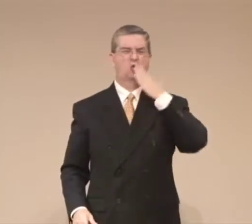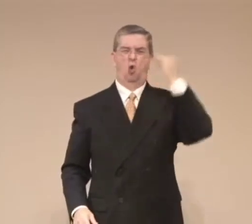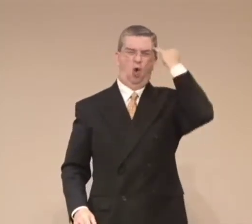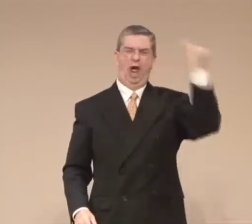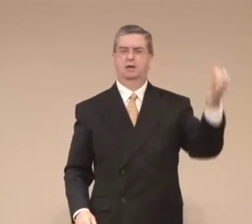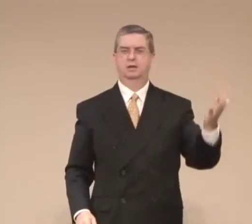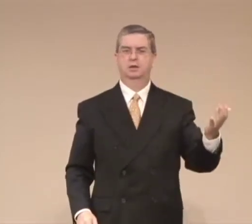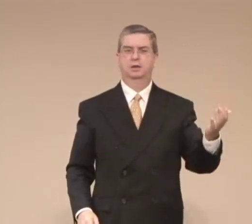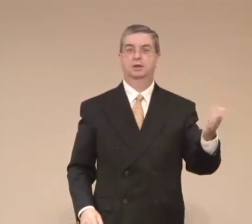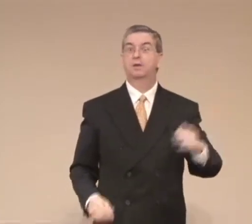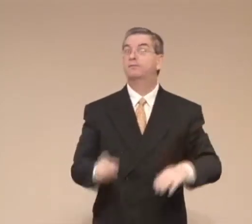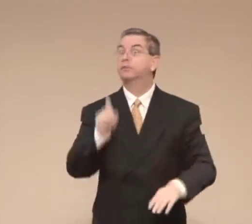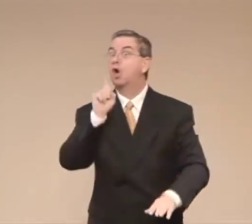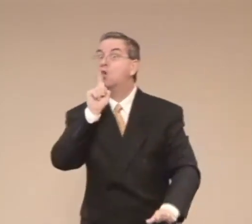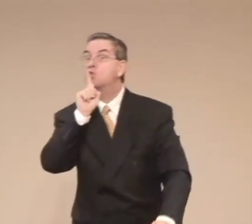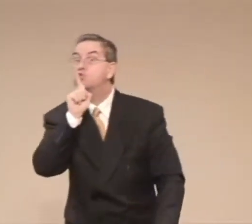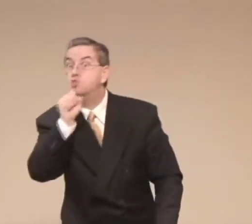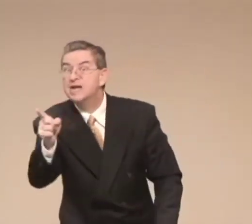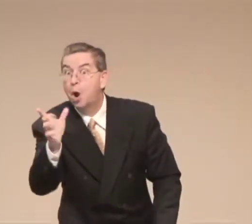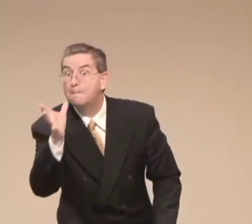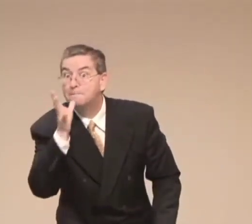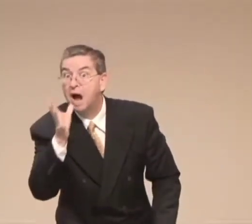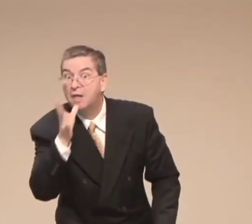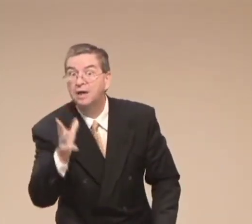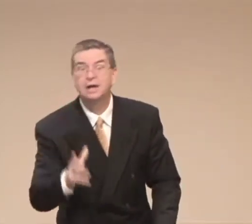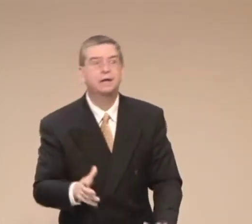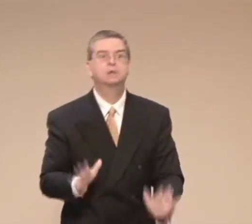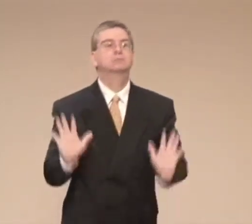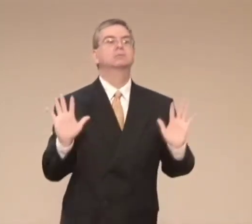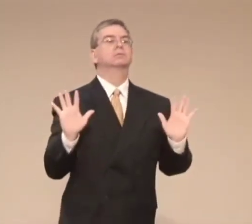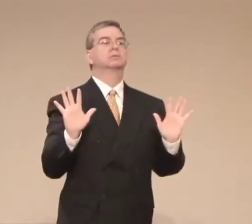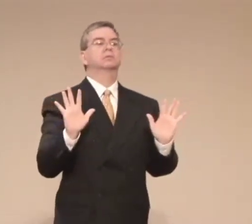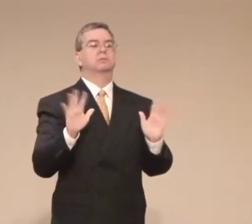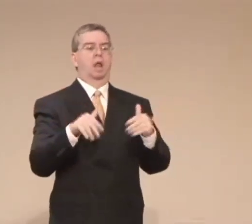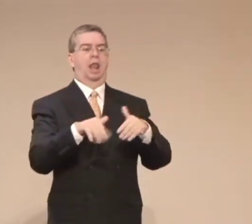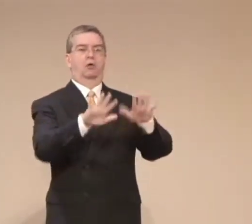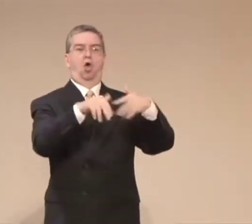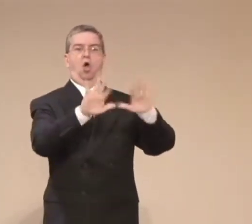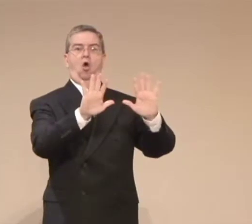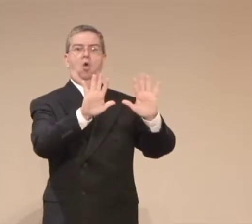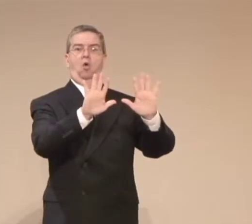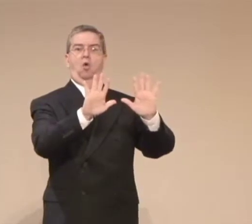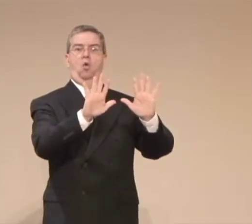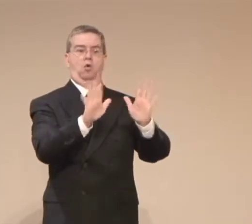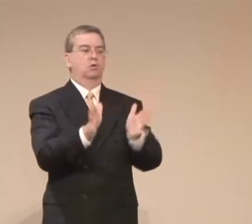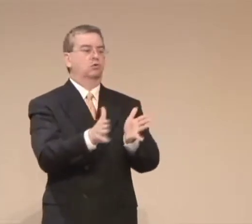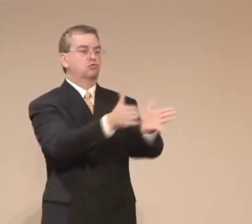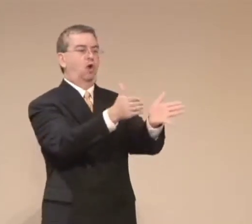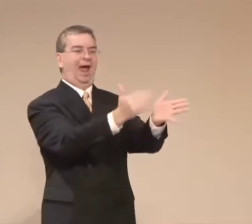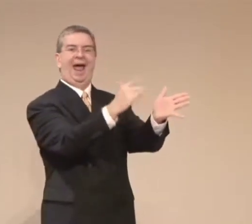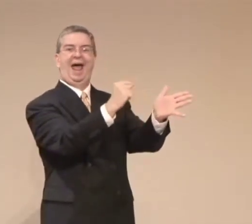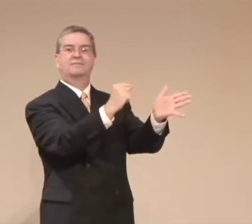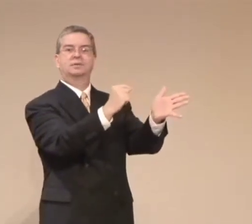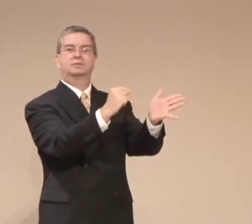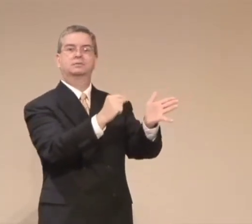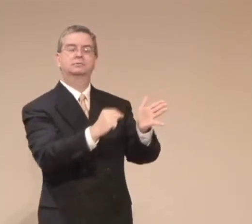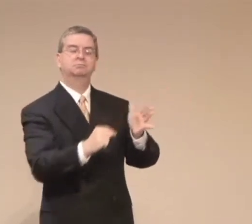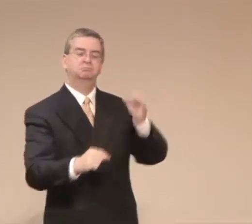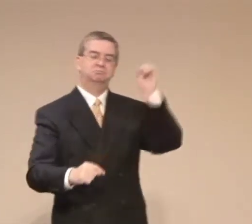And the one that stole the baby said, was fine with that, but the other one, the real mother said, no,